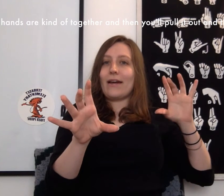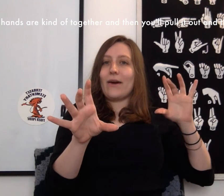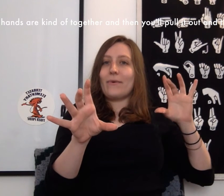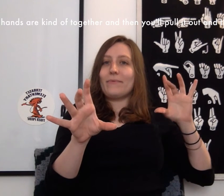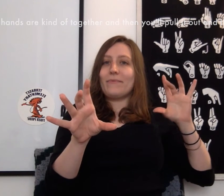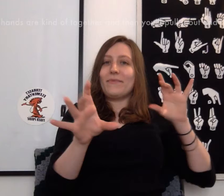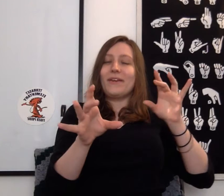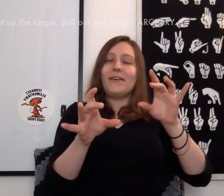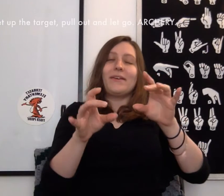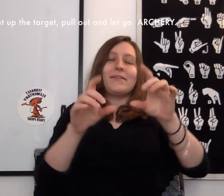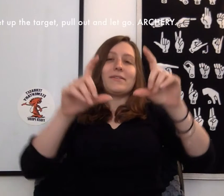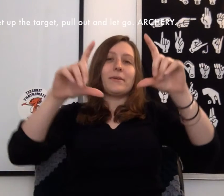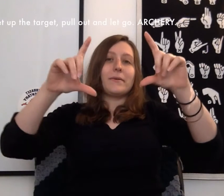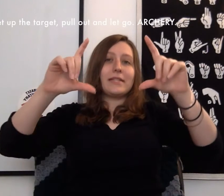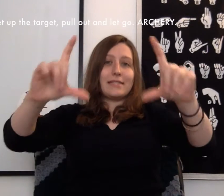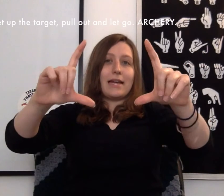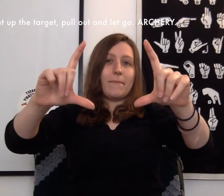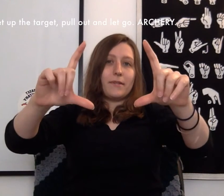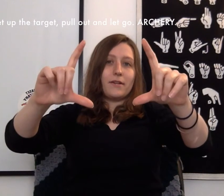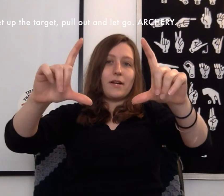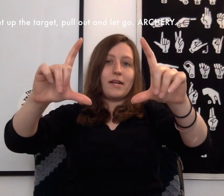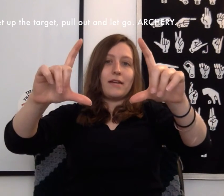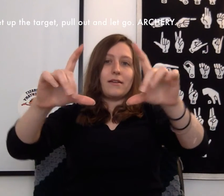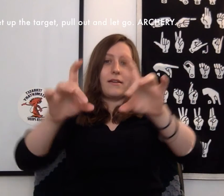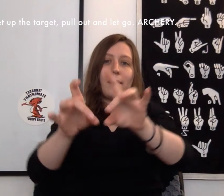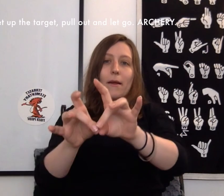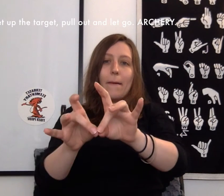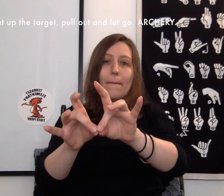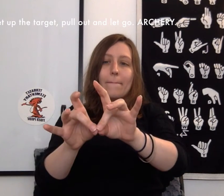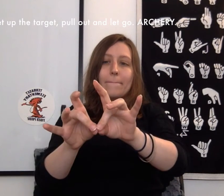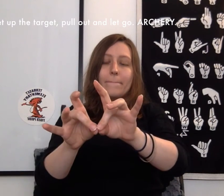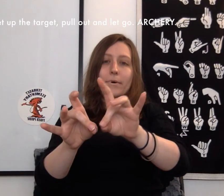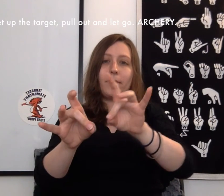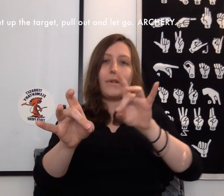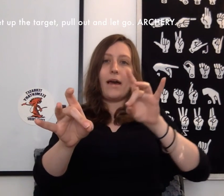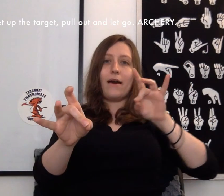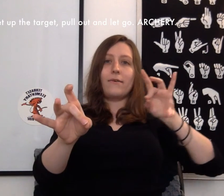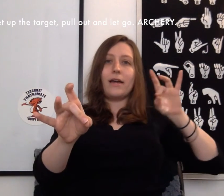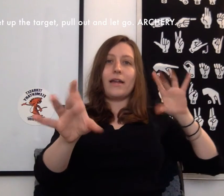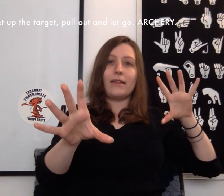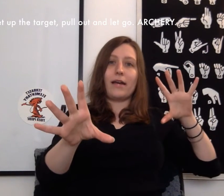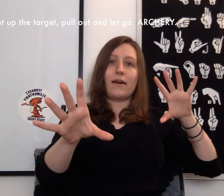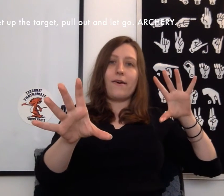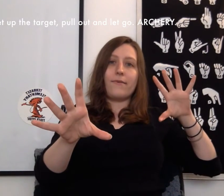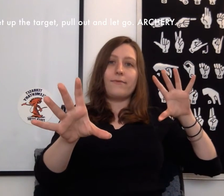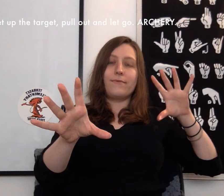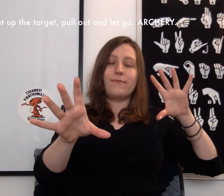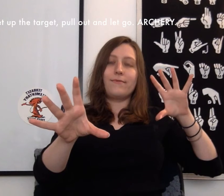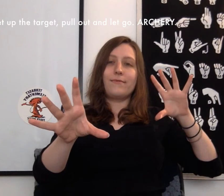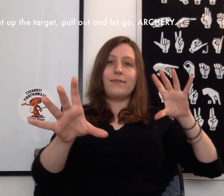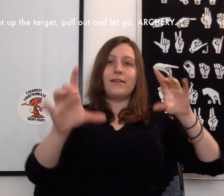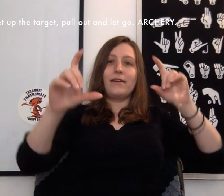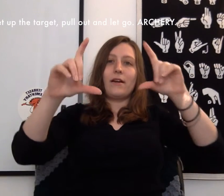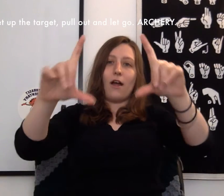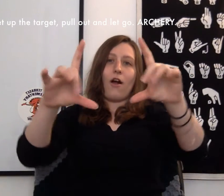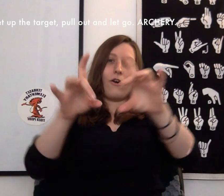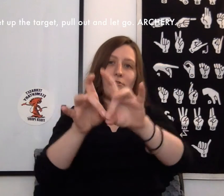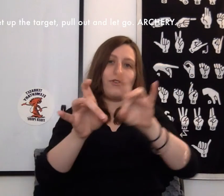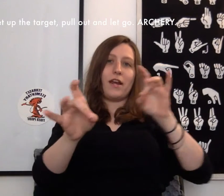go. So set up the target, pull out and let go. Archery.